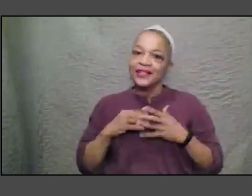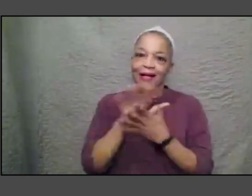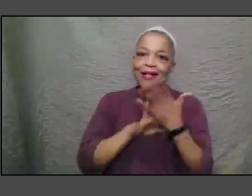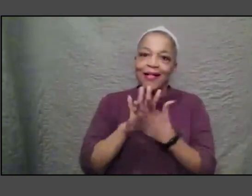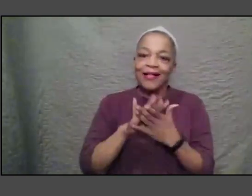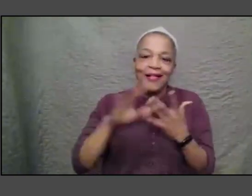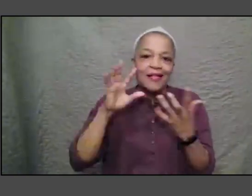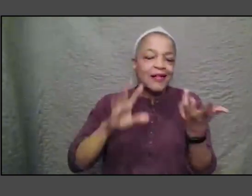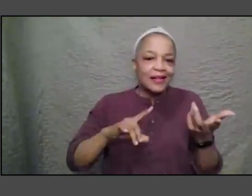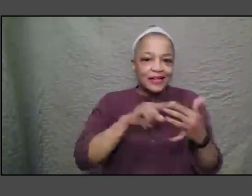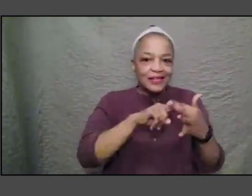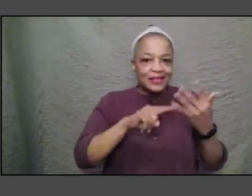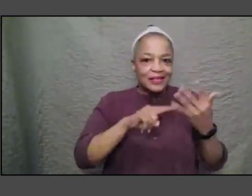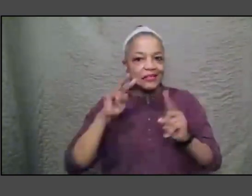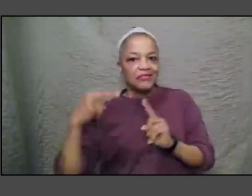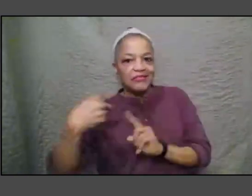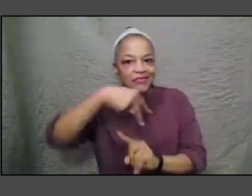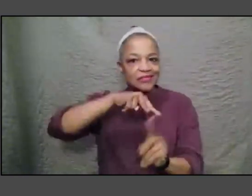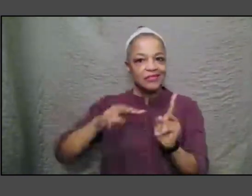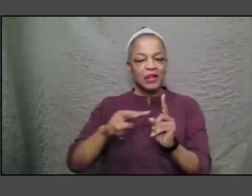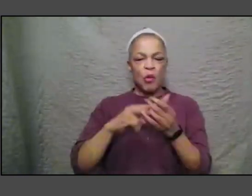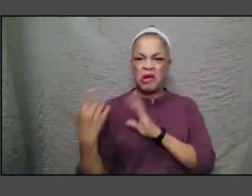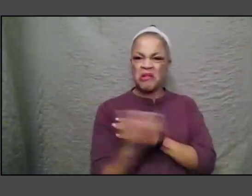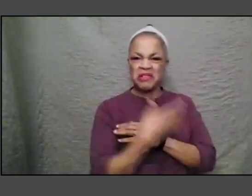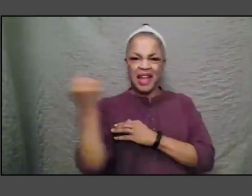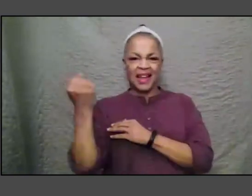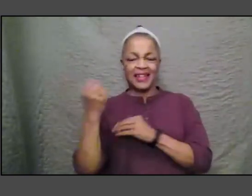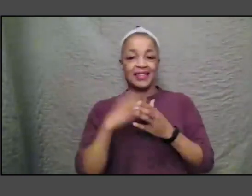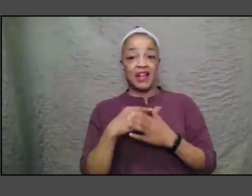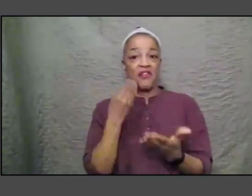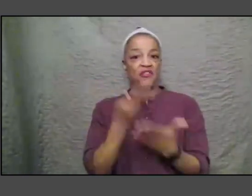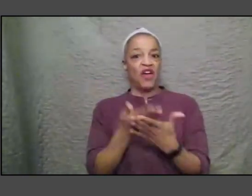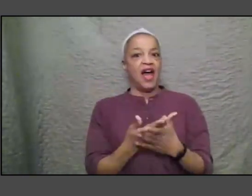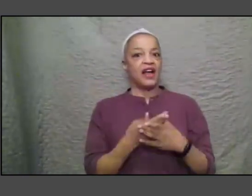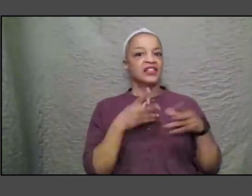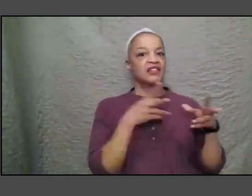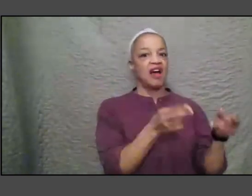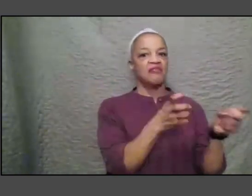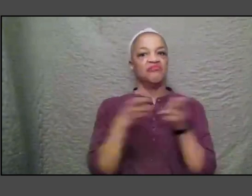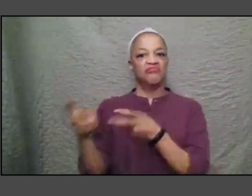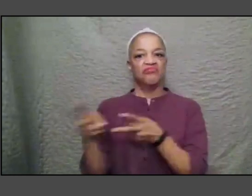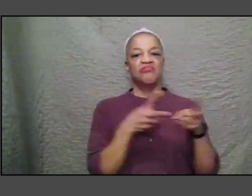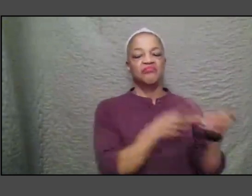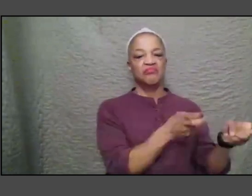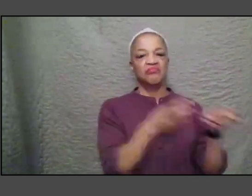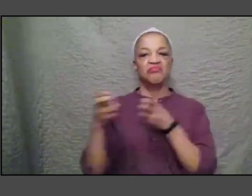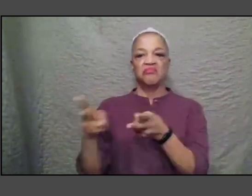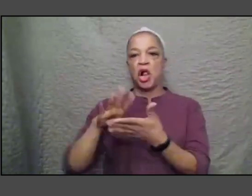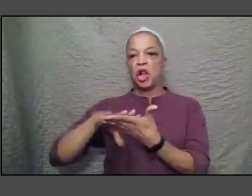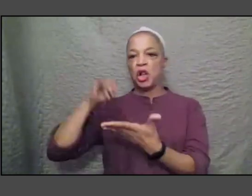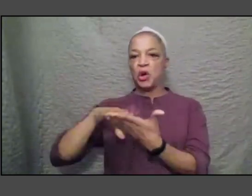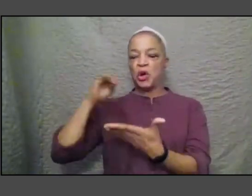saying here are the cut up facts um learn them what you're doing is saying to people nuance complexity